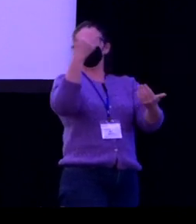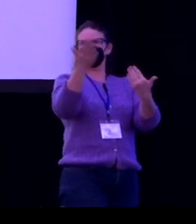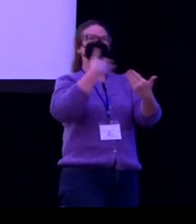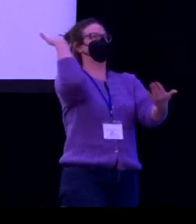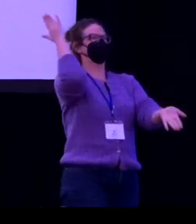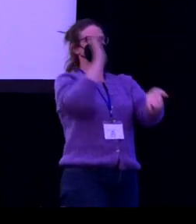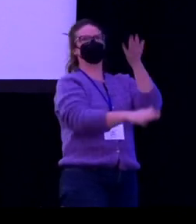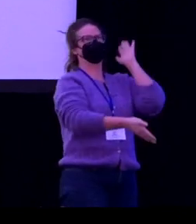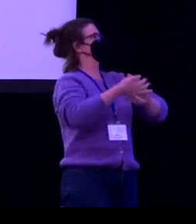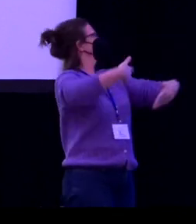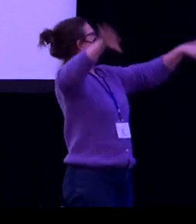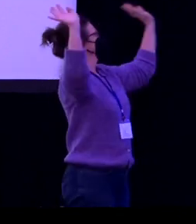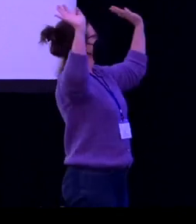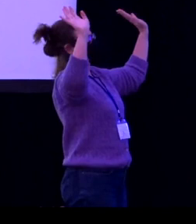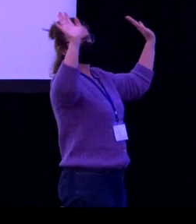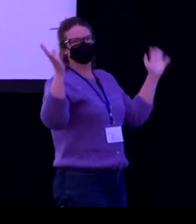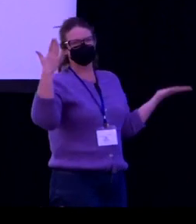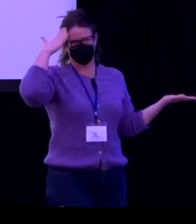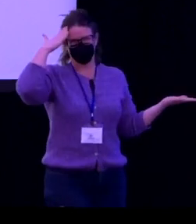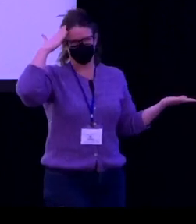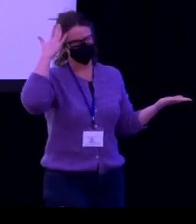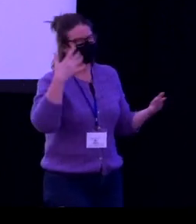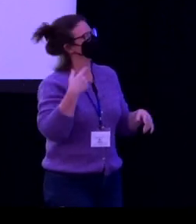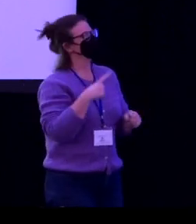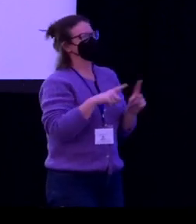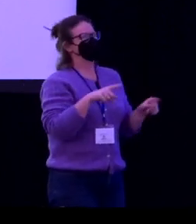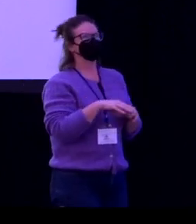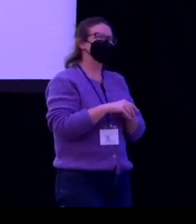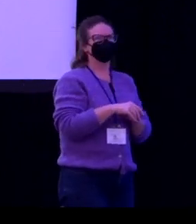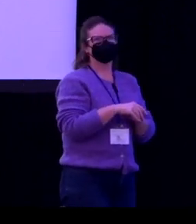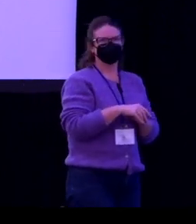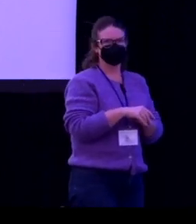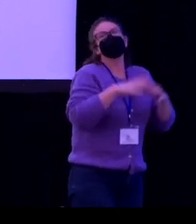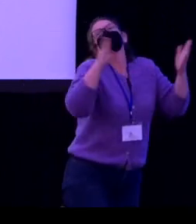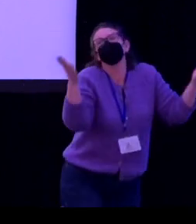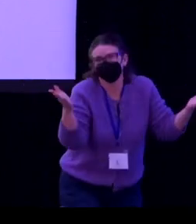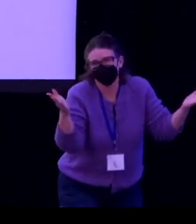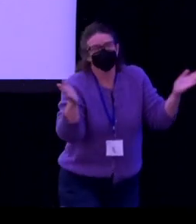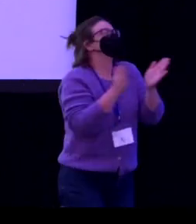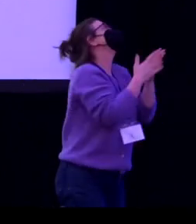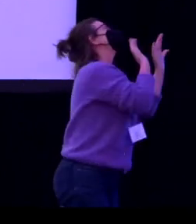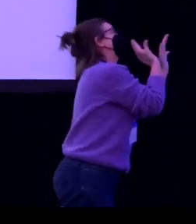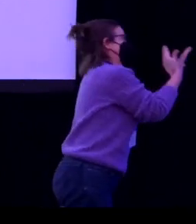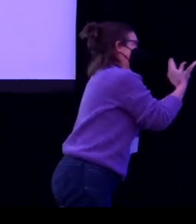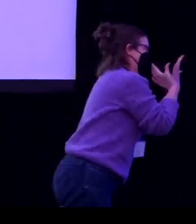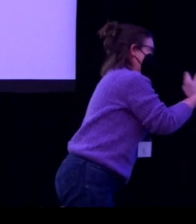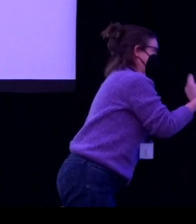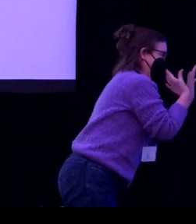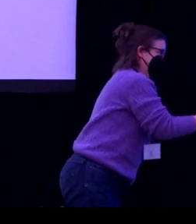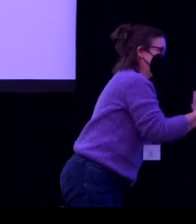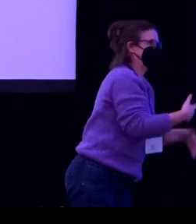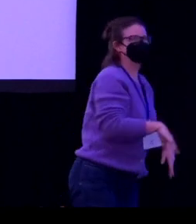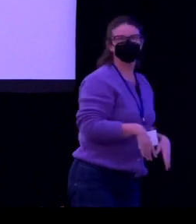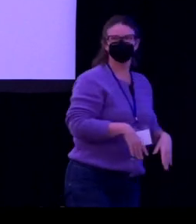that just because someone is deaf that they're going to have an easier time or that, you know, in doing sign language